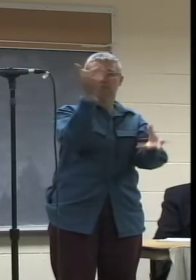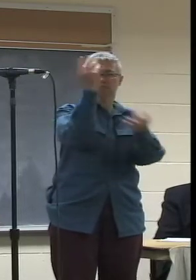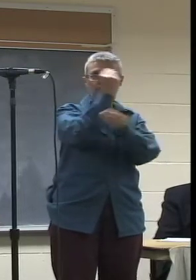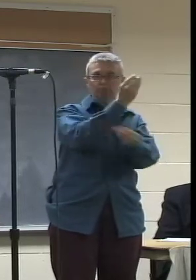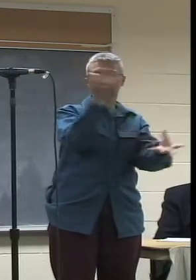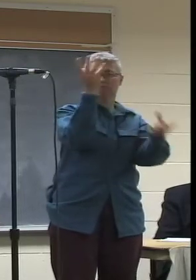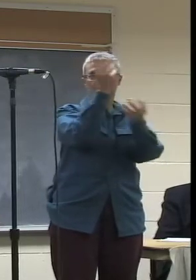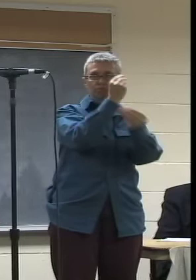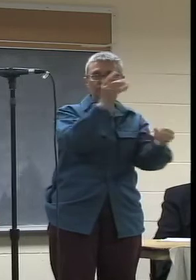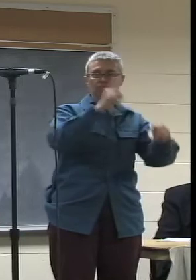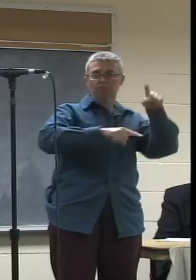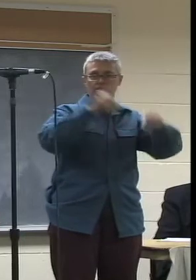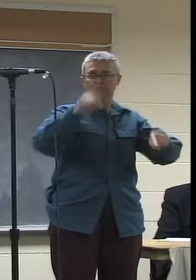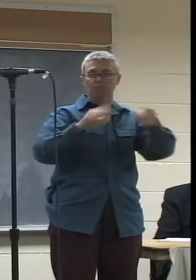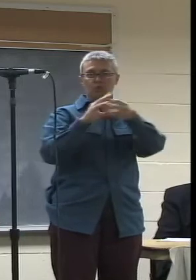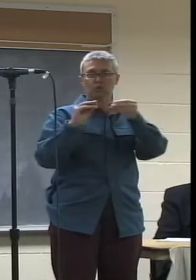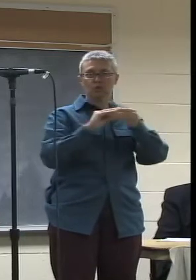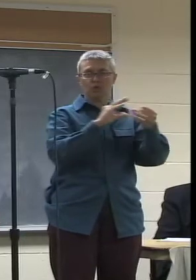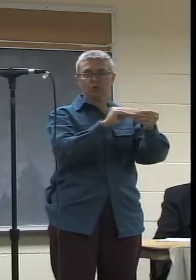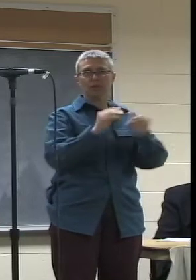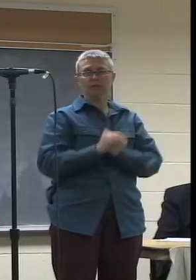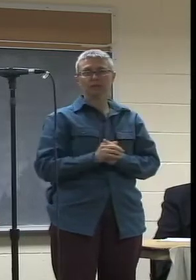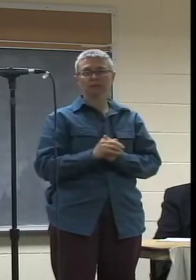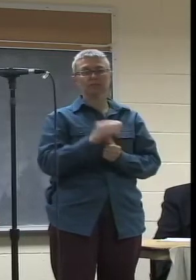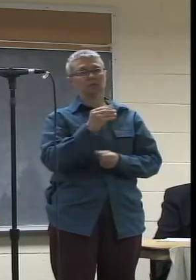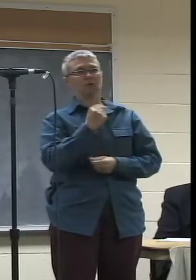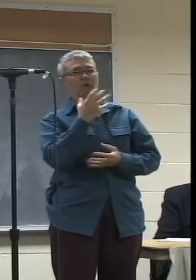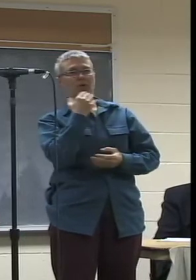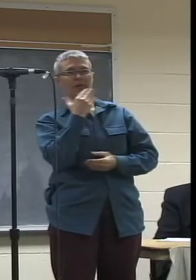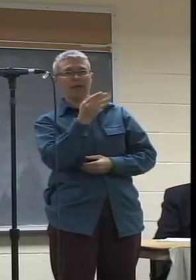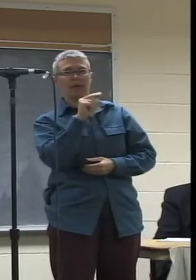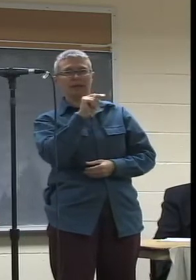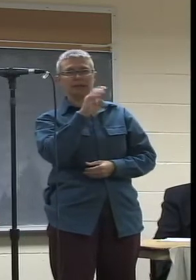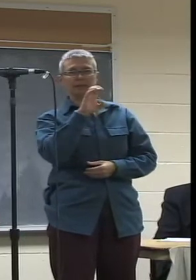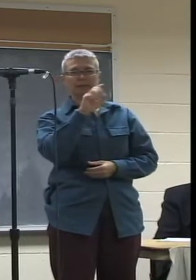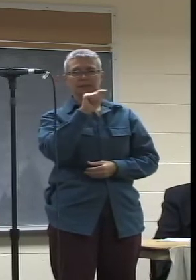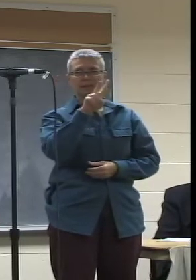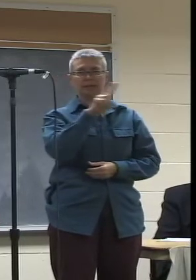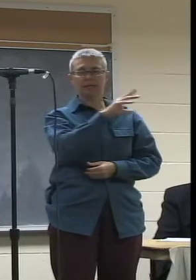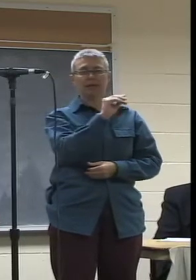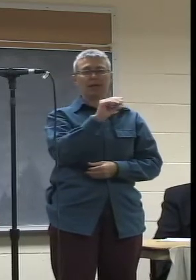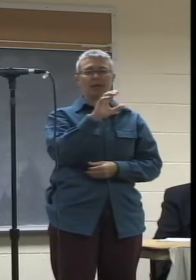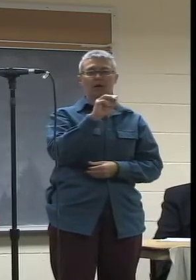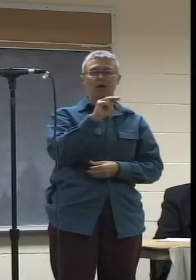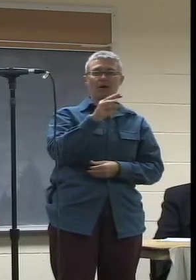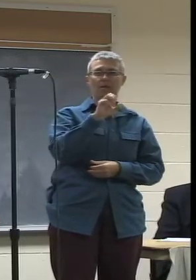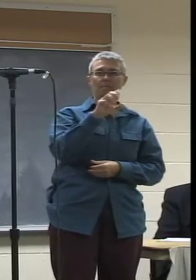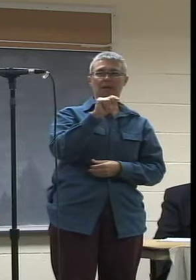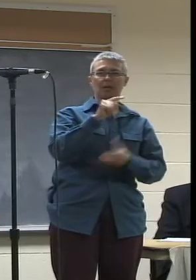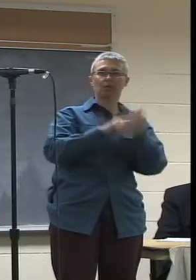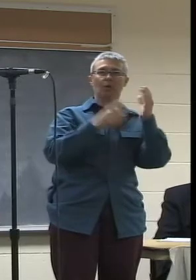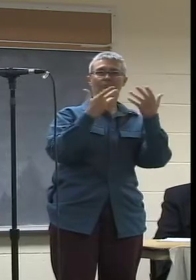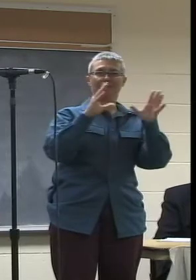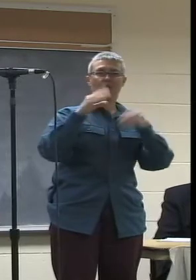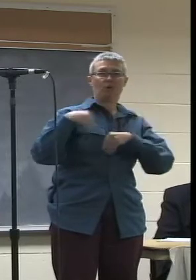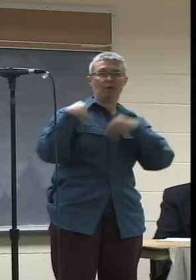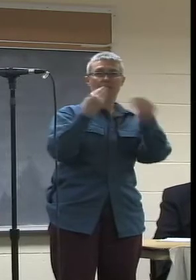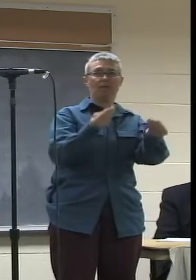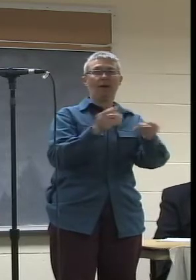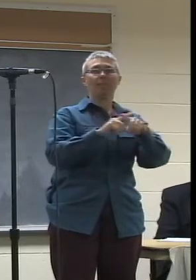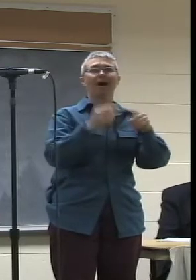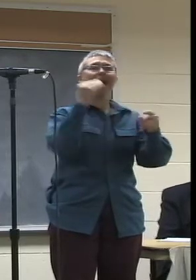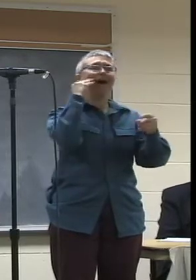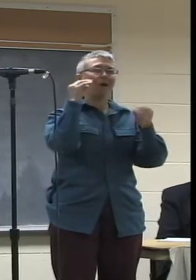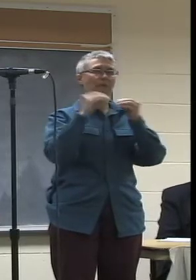So I would just like to thank NCTV and Comcast for what they've already provided. But I know that